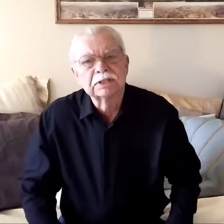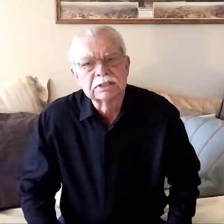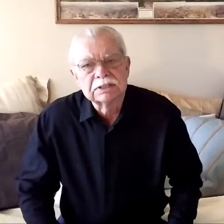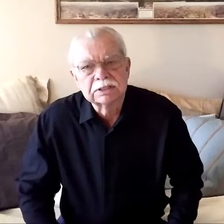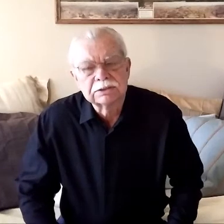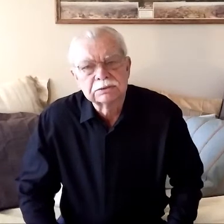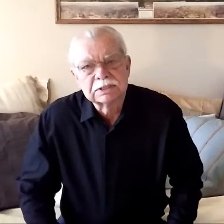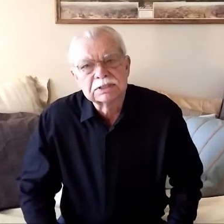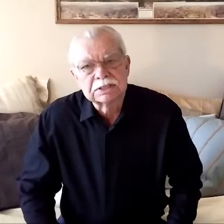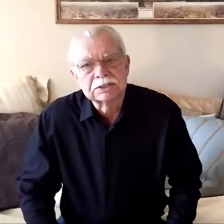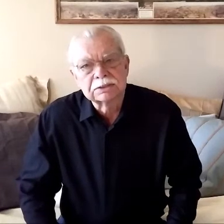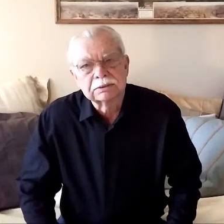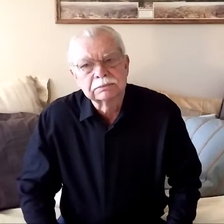what he did to his sister